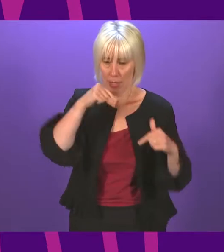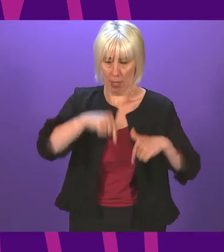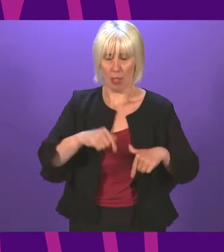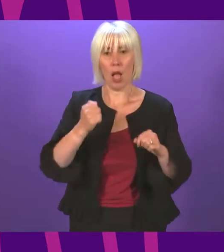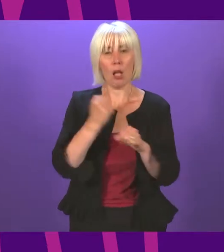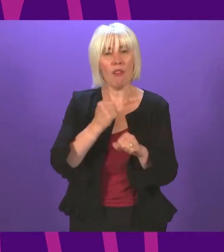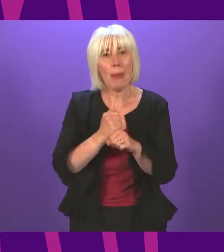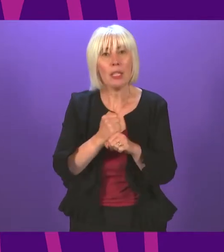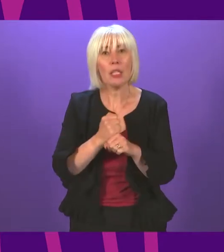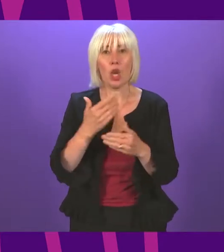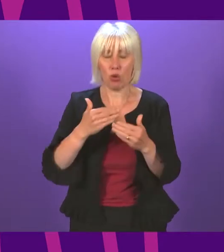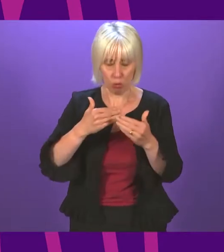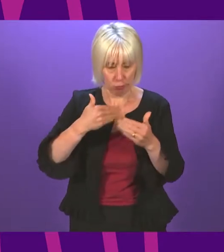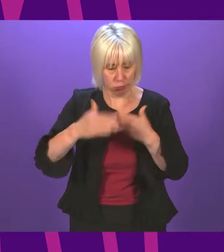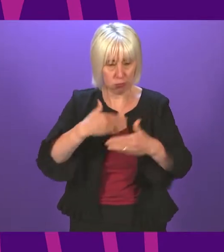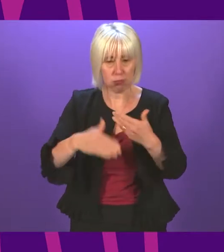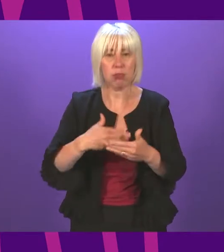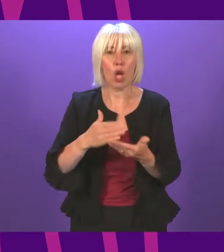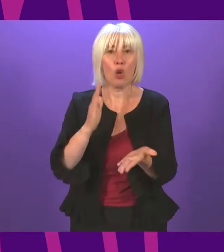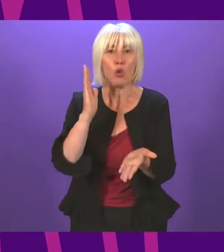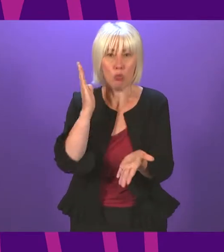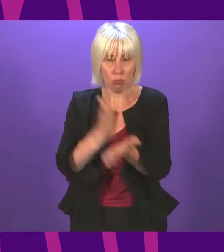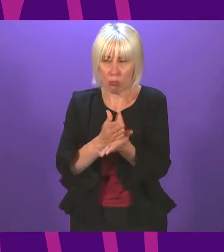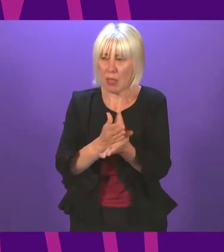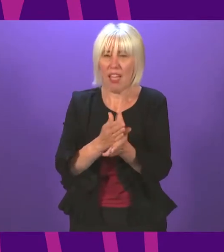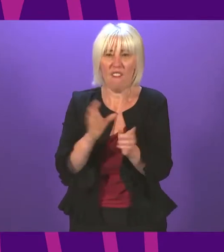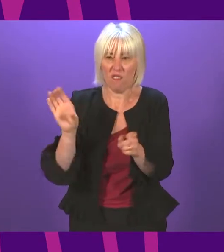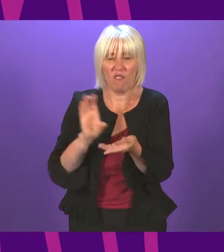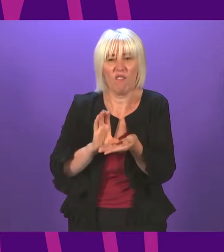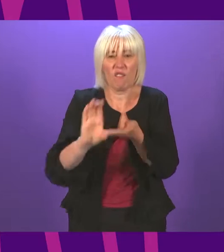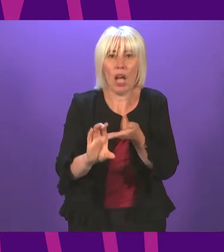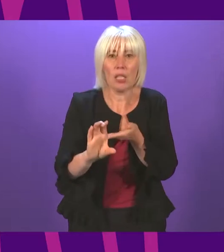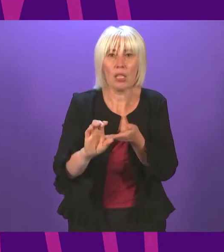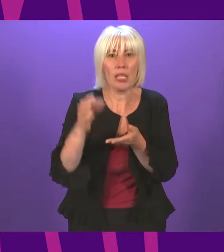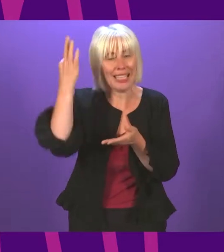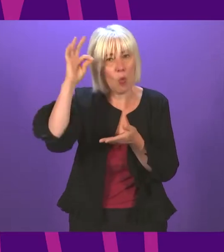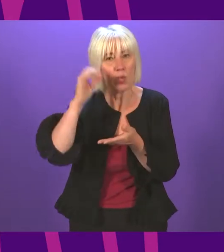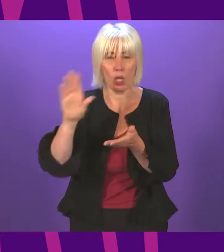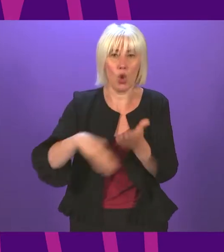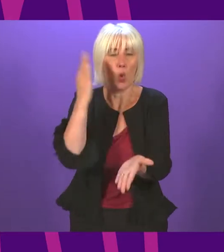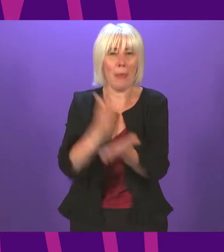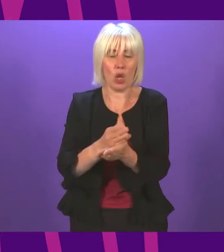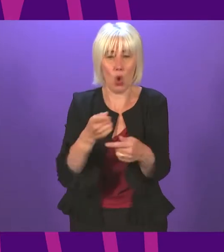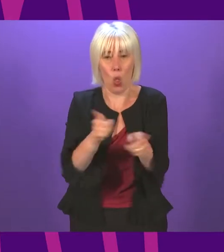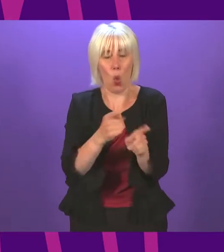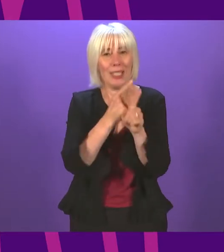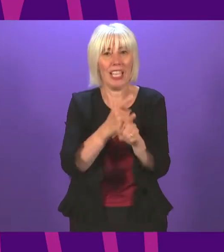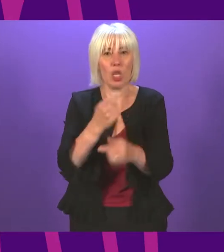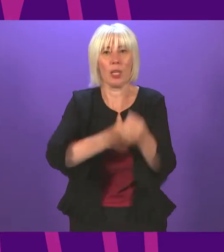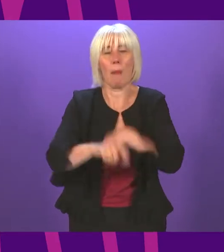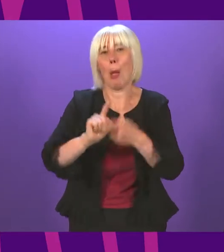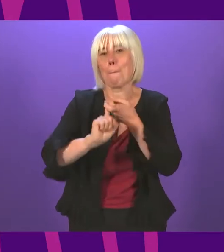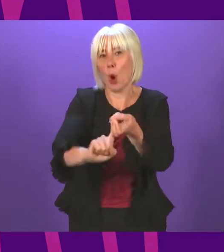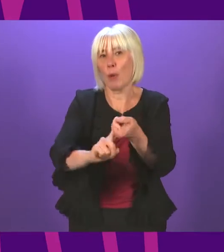take steps to underpin the commitment to fund those places to local authorities so that they can give those teachers permanent